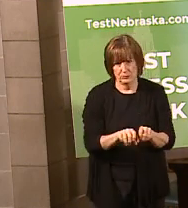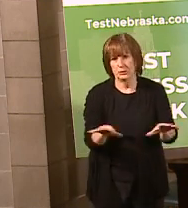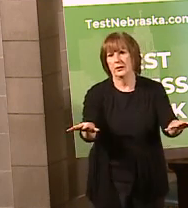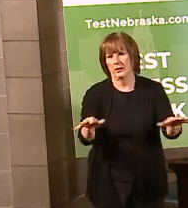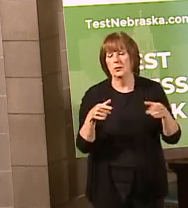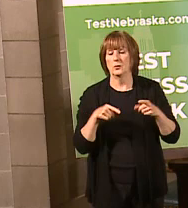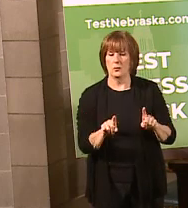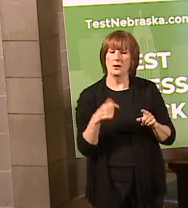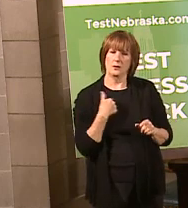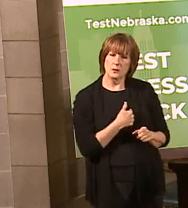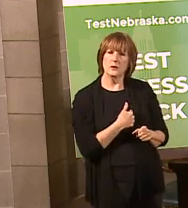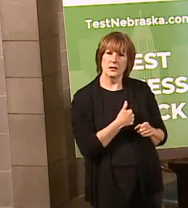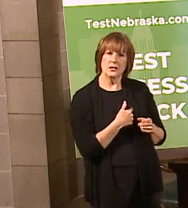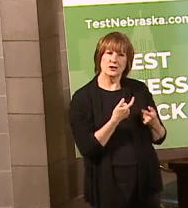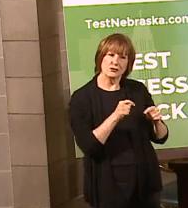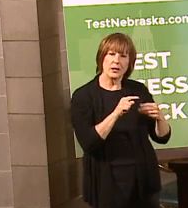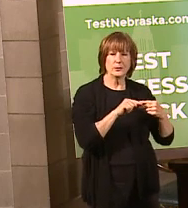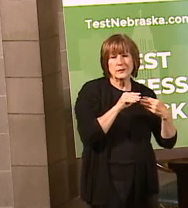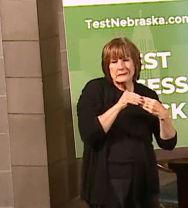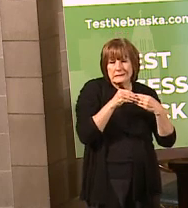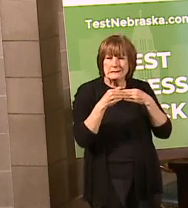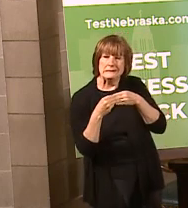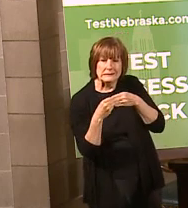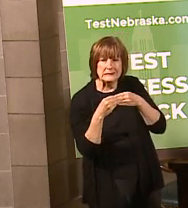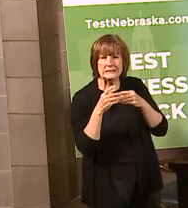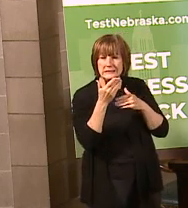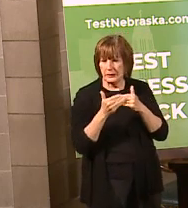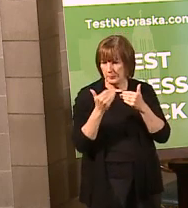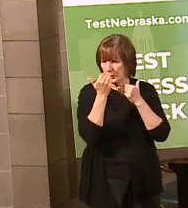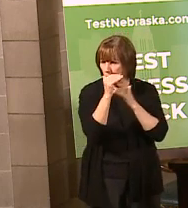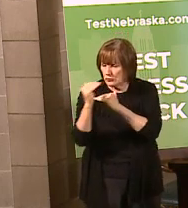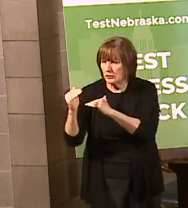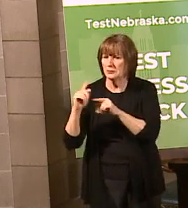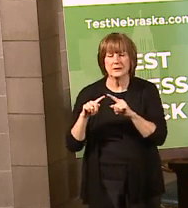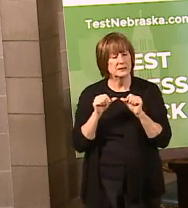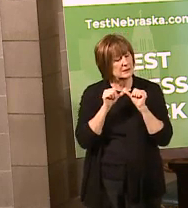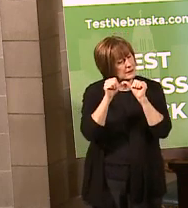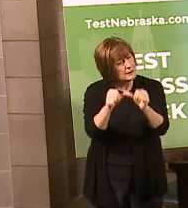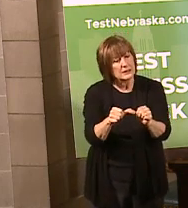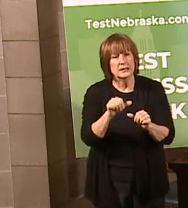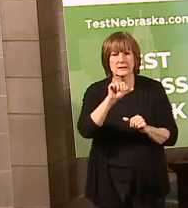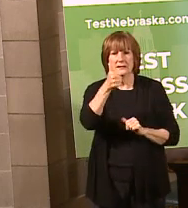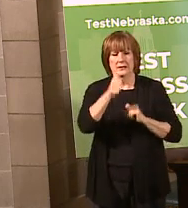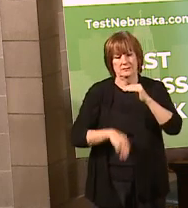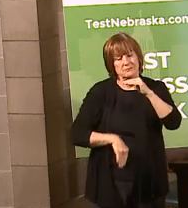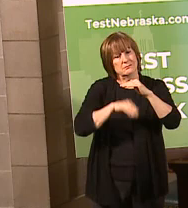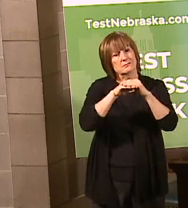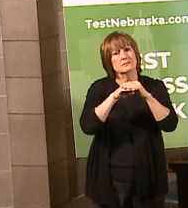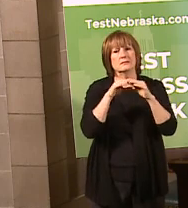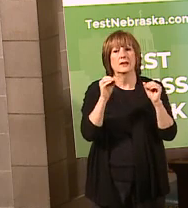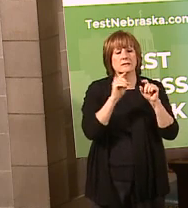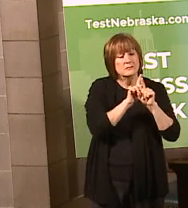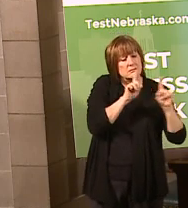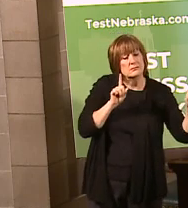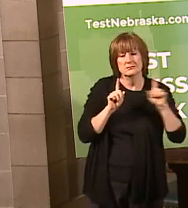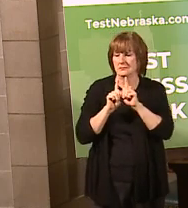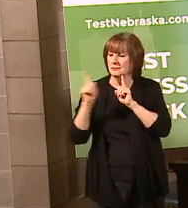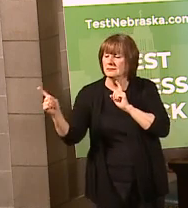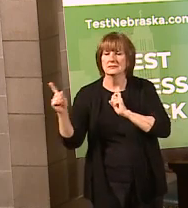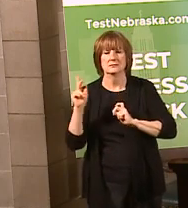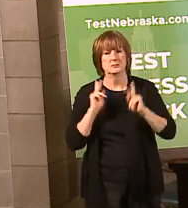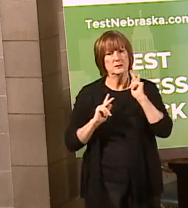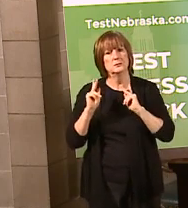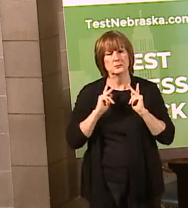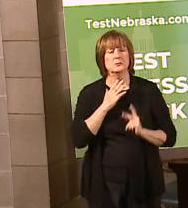While we are taking steps to loosen those restrictions, we are going to continue social distancing and all the other restrictions that we've got in place.